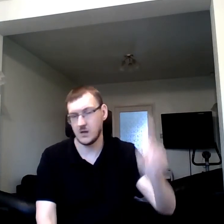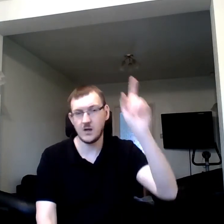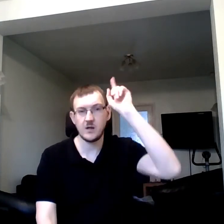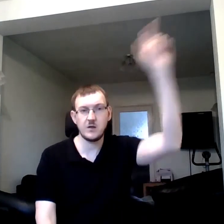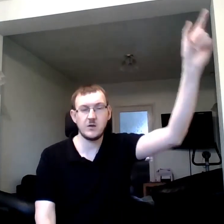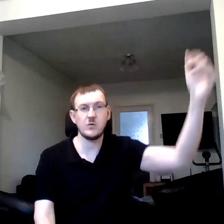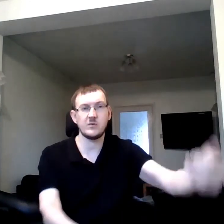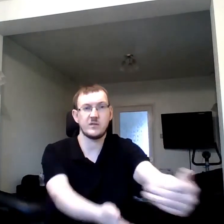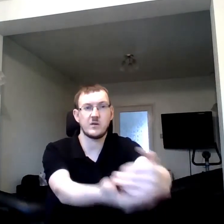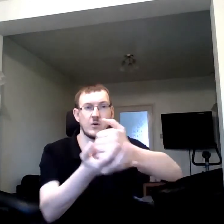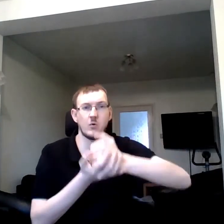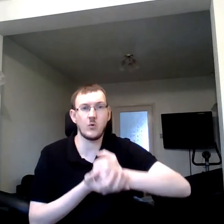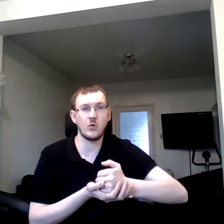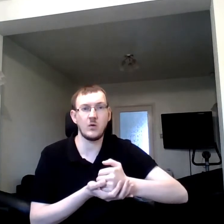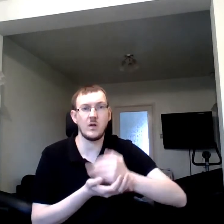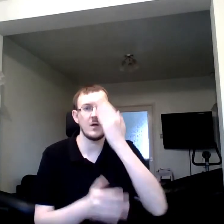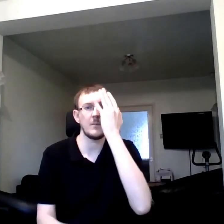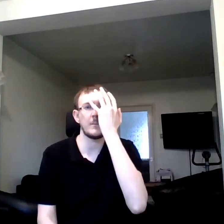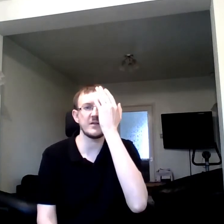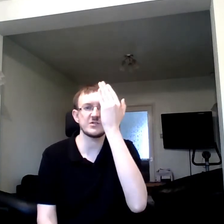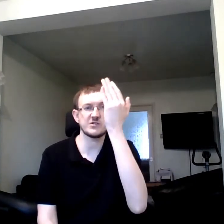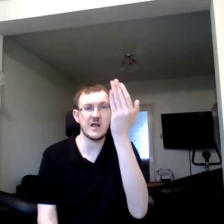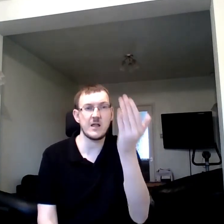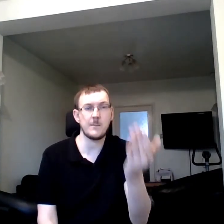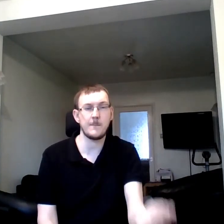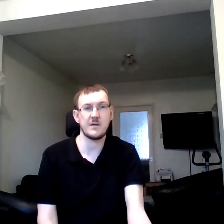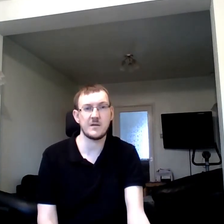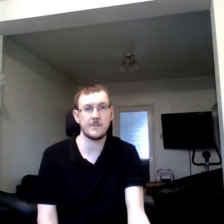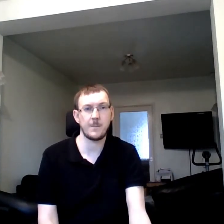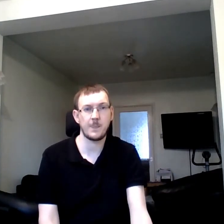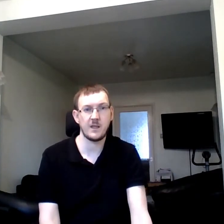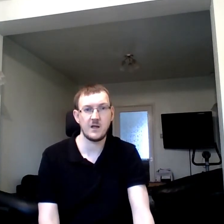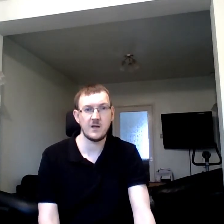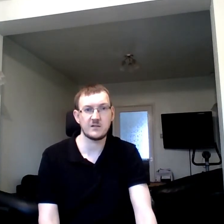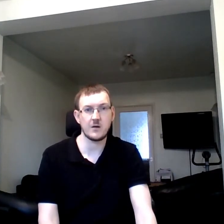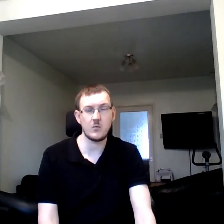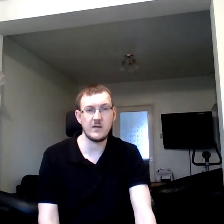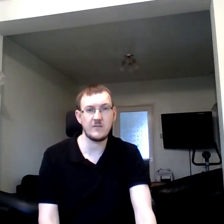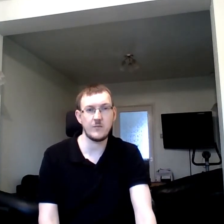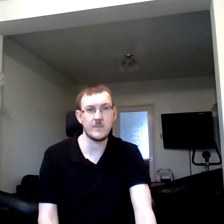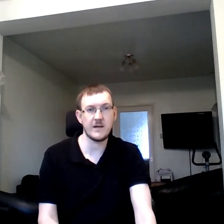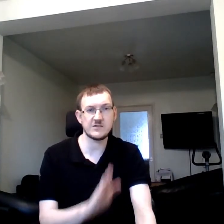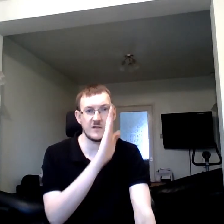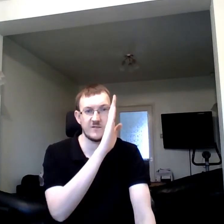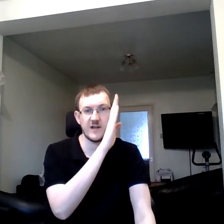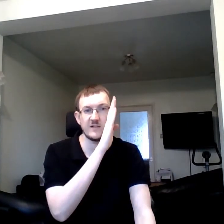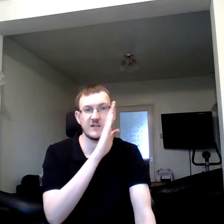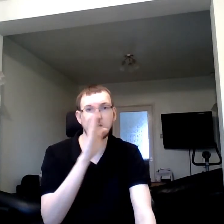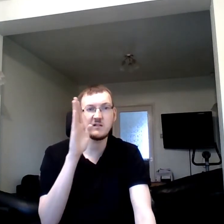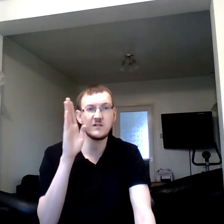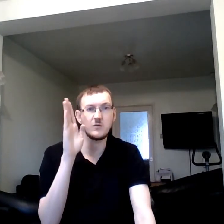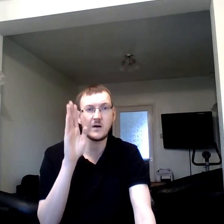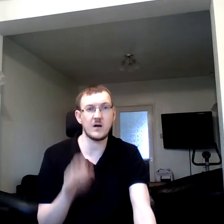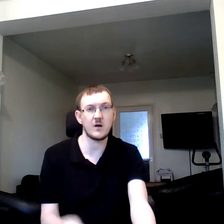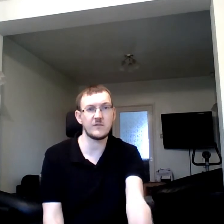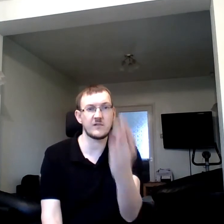You took all my shame. So if we imagine the face is in two halves,